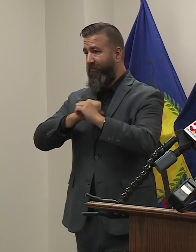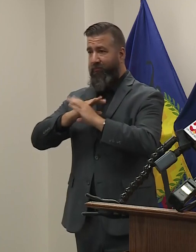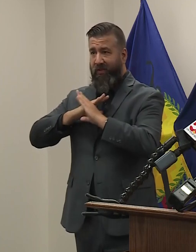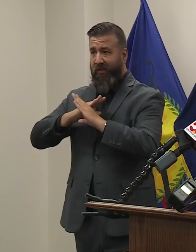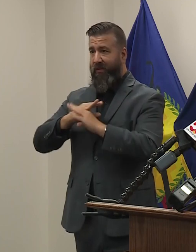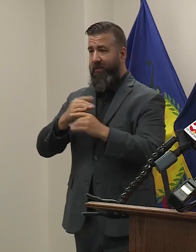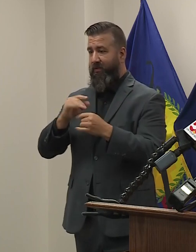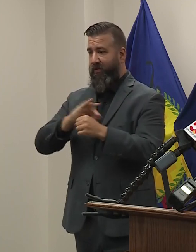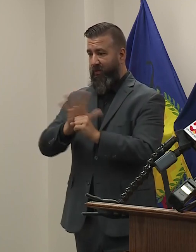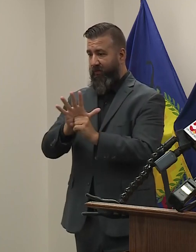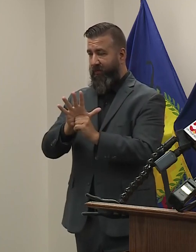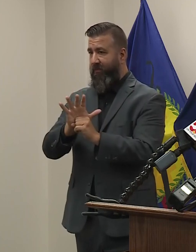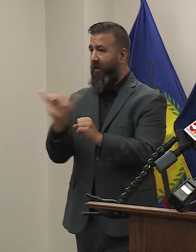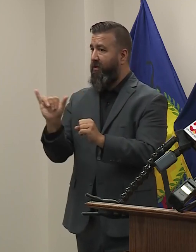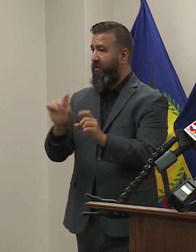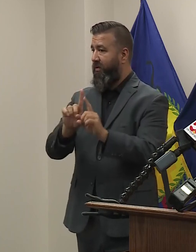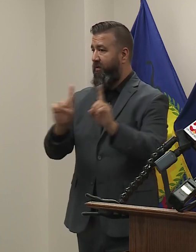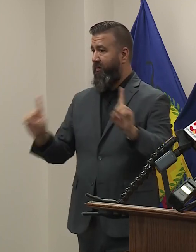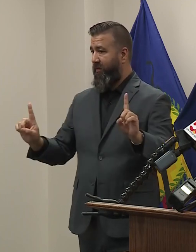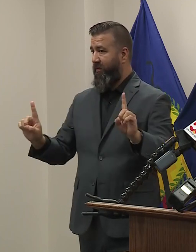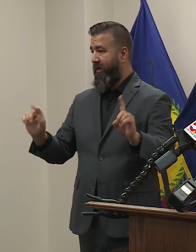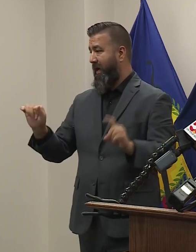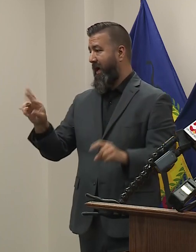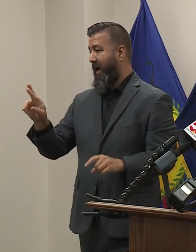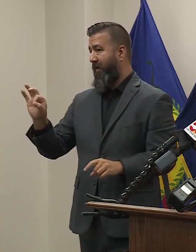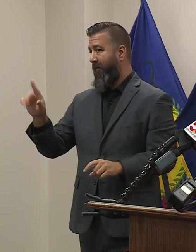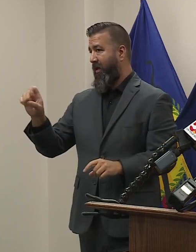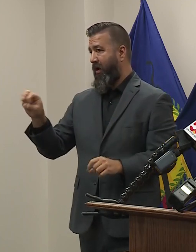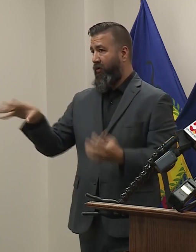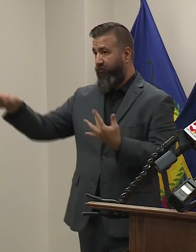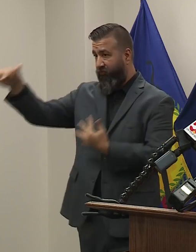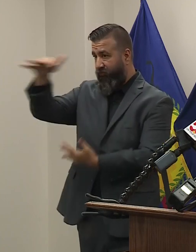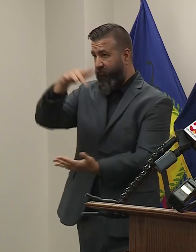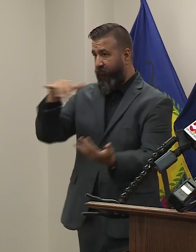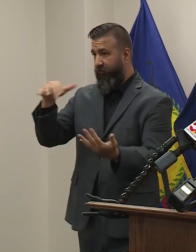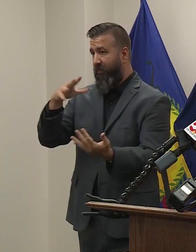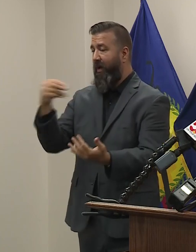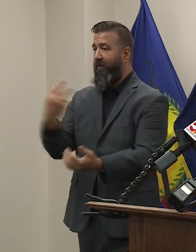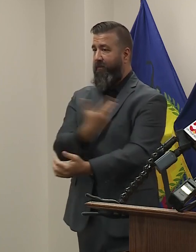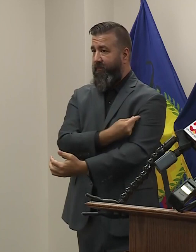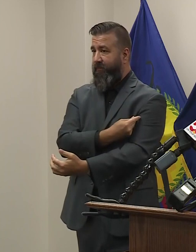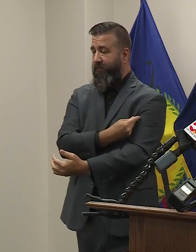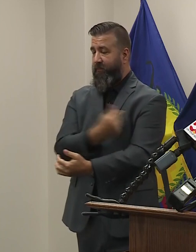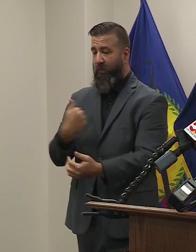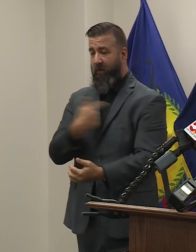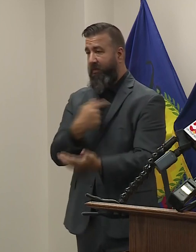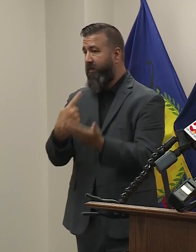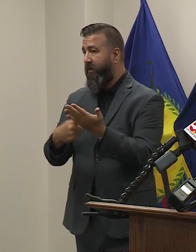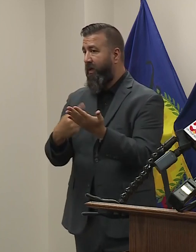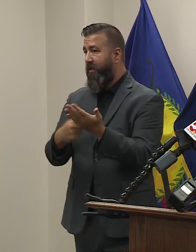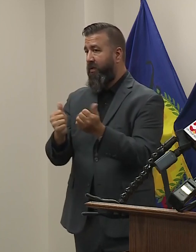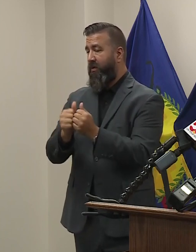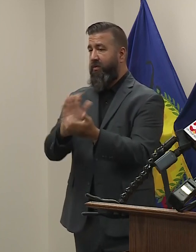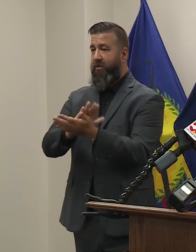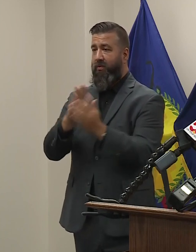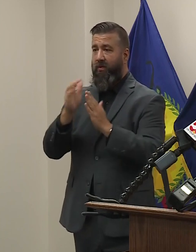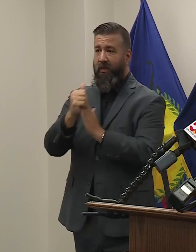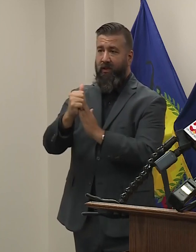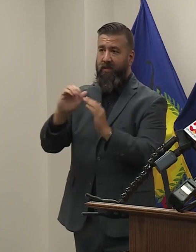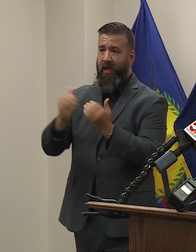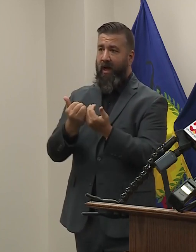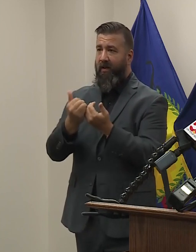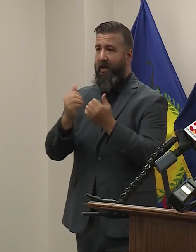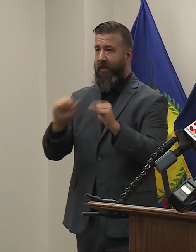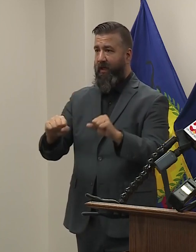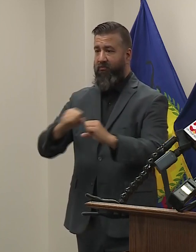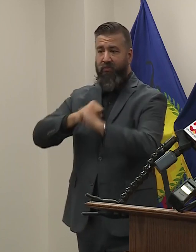So does distance, airflow, and vaccination. And we have been having strong conversations with all of our school leaders about their ways in which they can do that